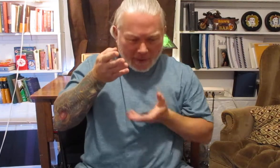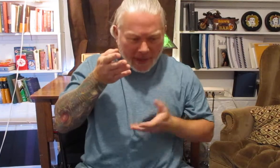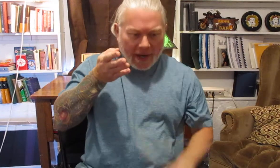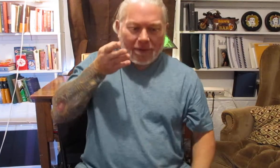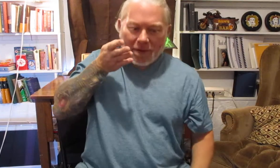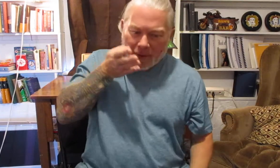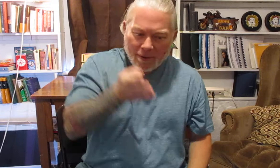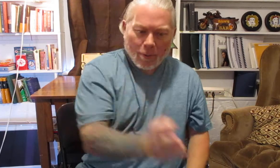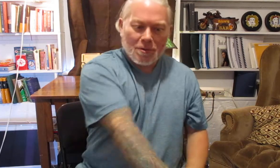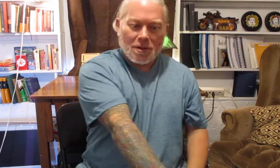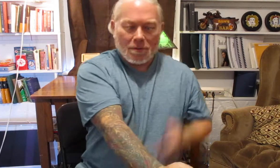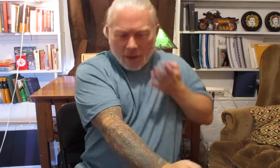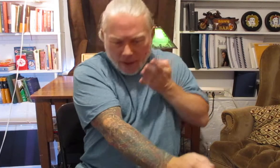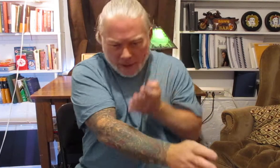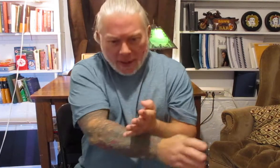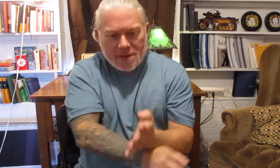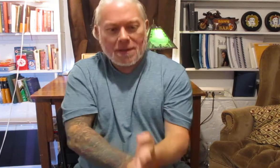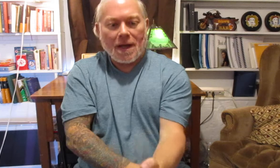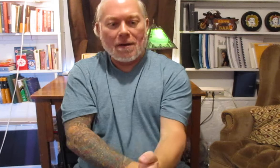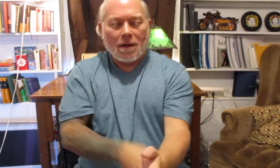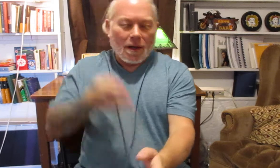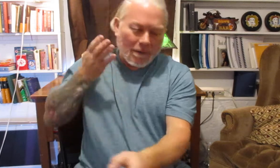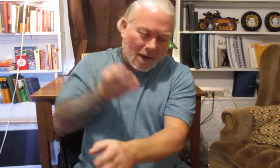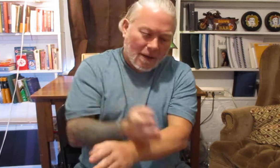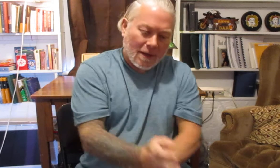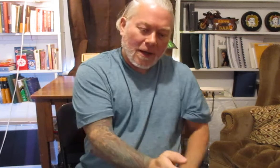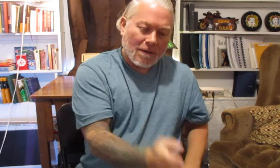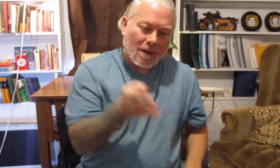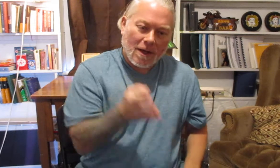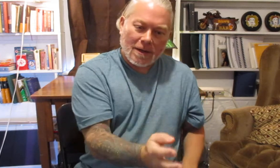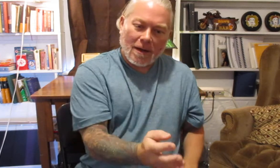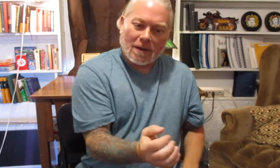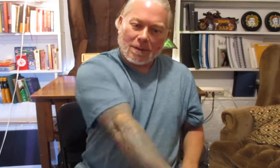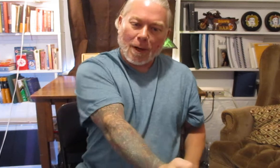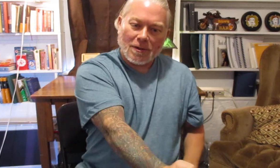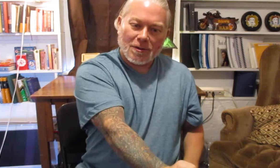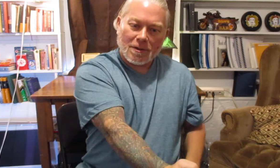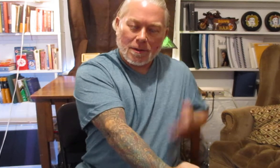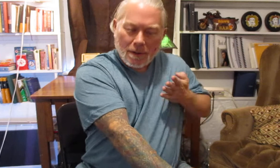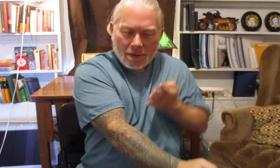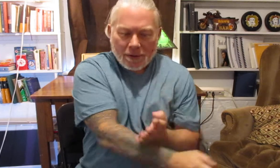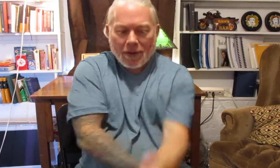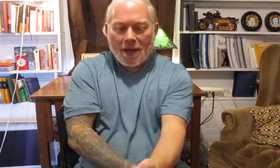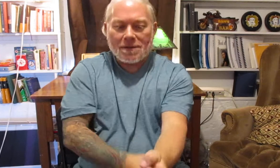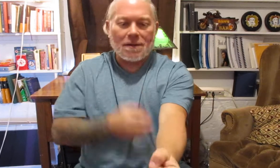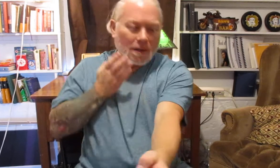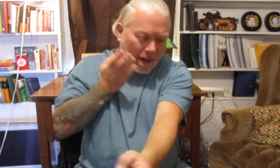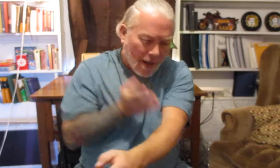attack that's coming towards you it cuts it down and then at the end of the cut down is a punch so that's how